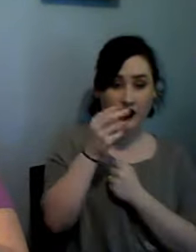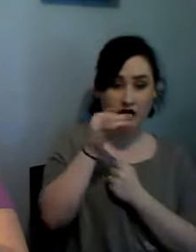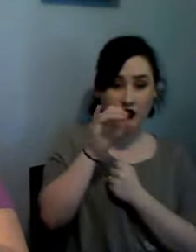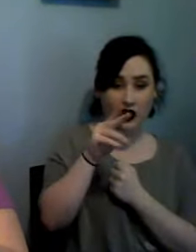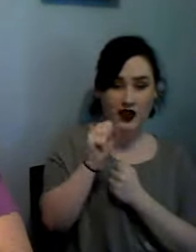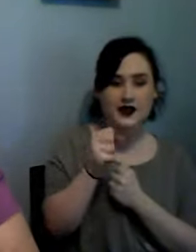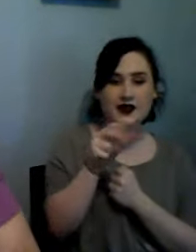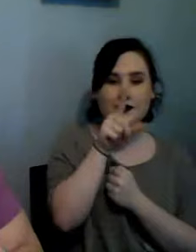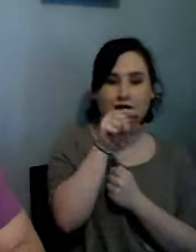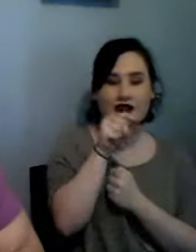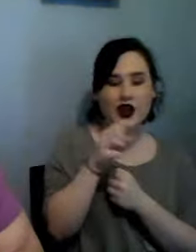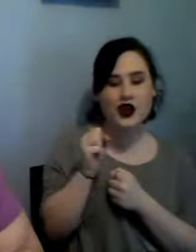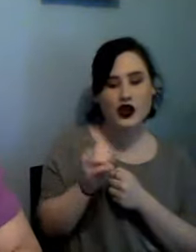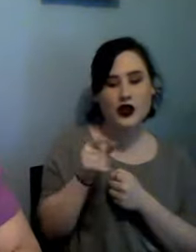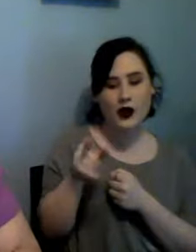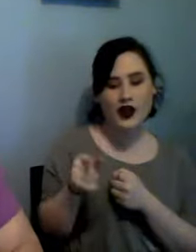I'm sure